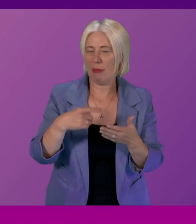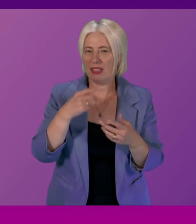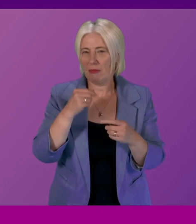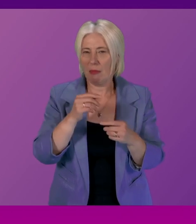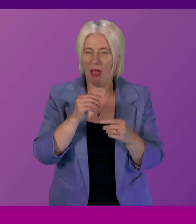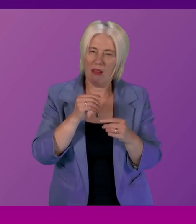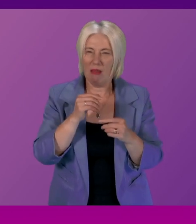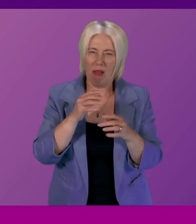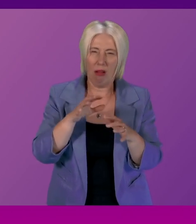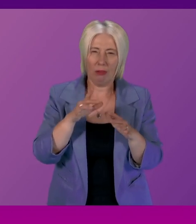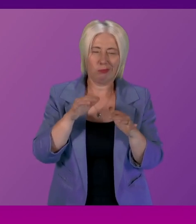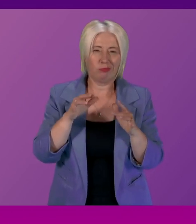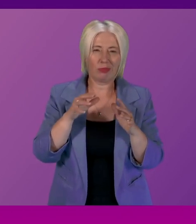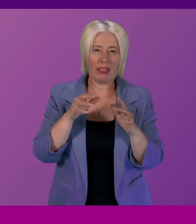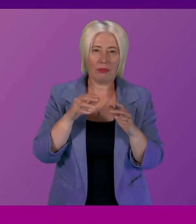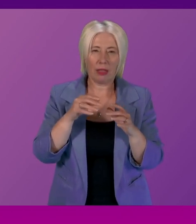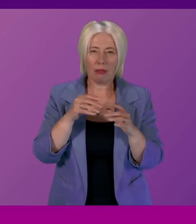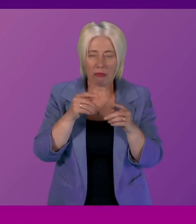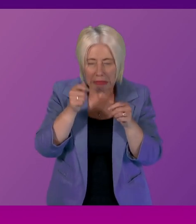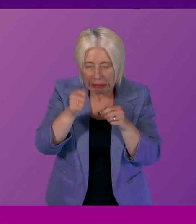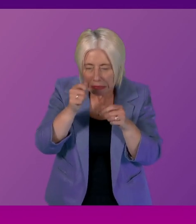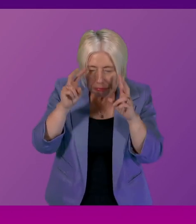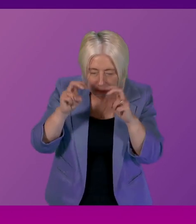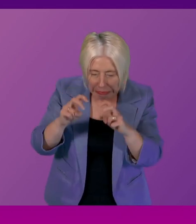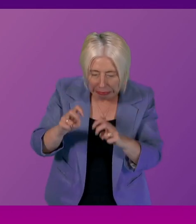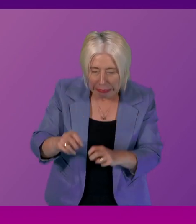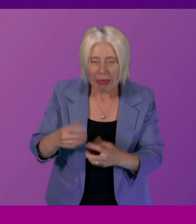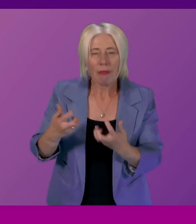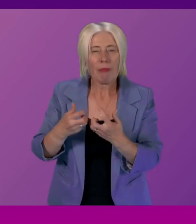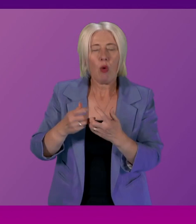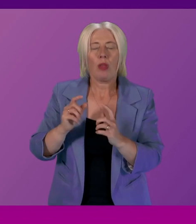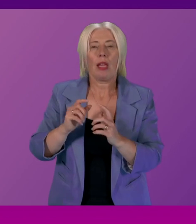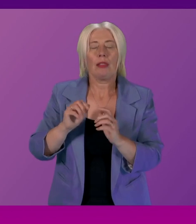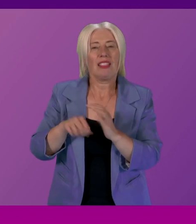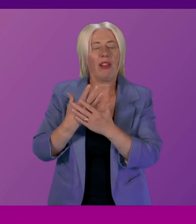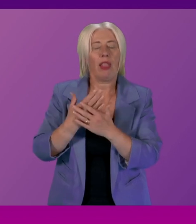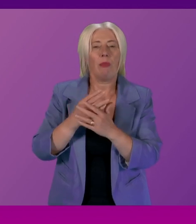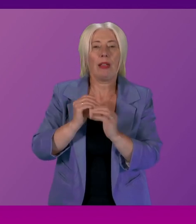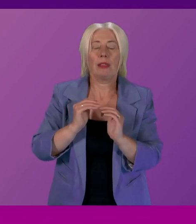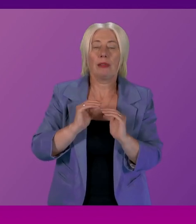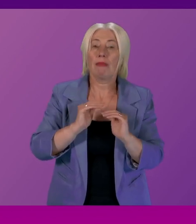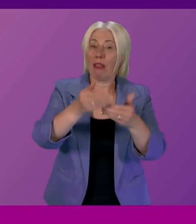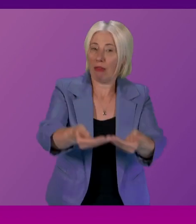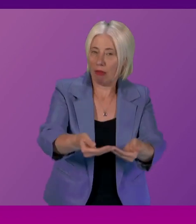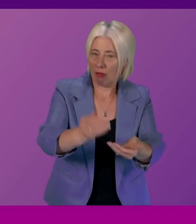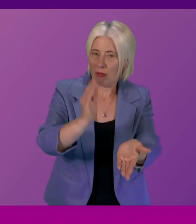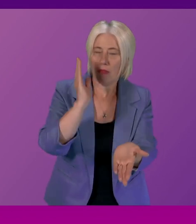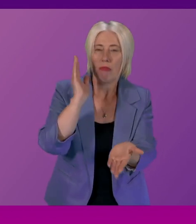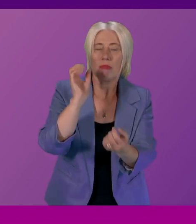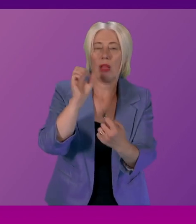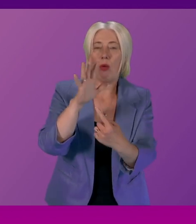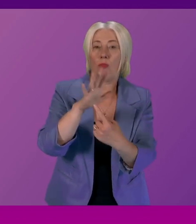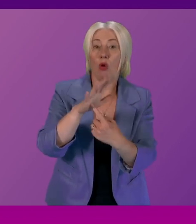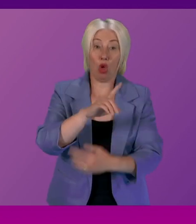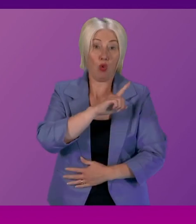to make within policy development and delivery but i think it is really important that it's understood the